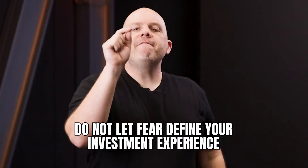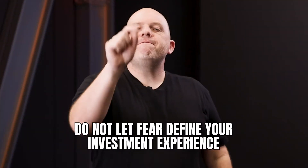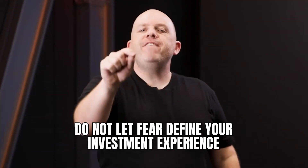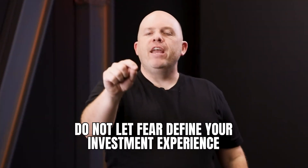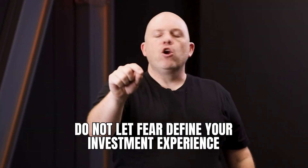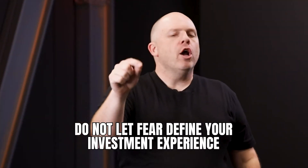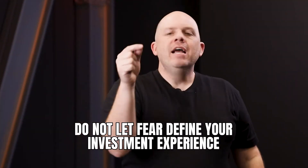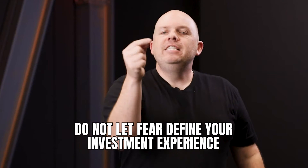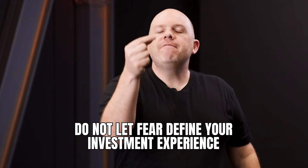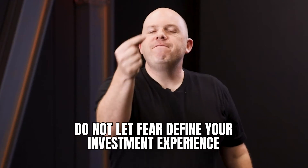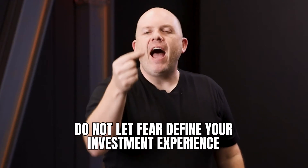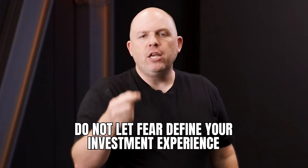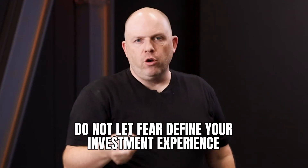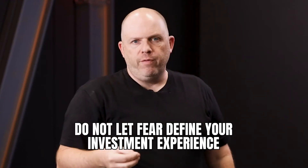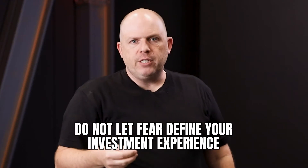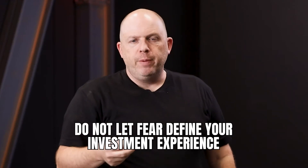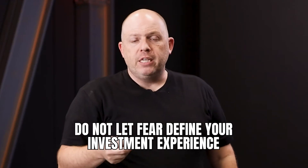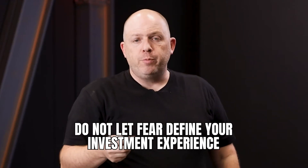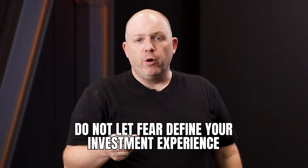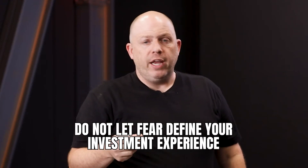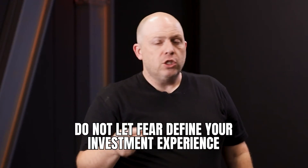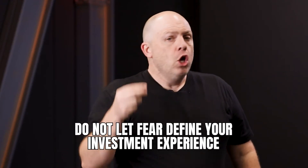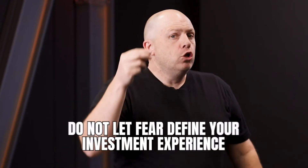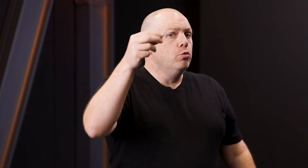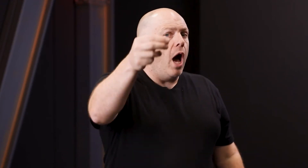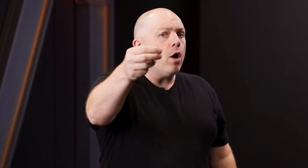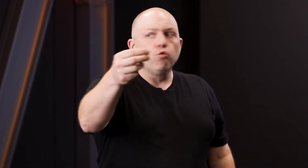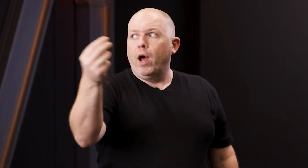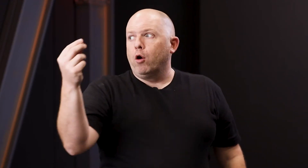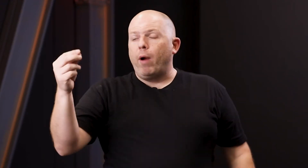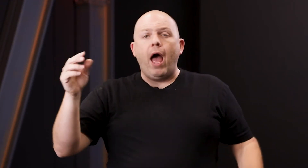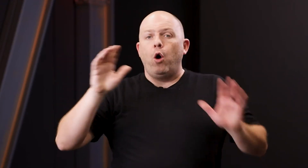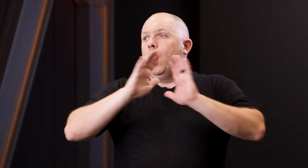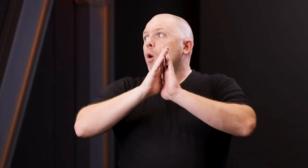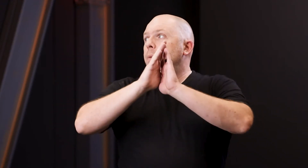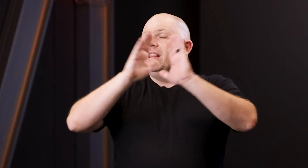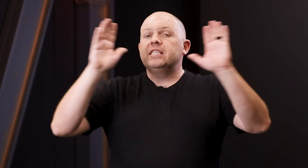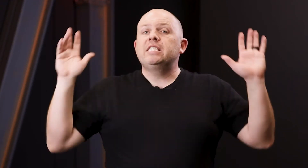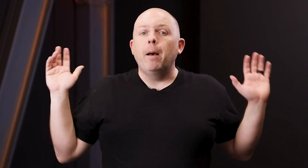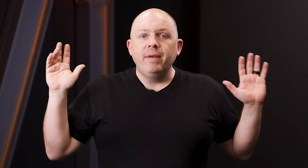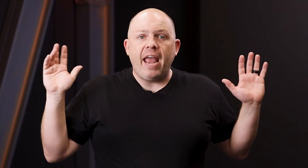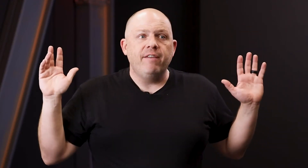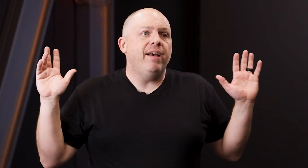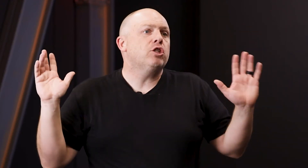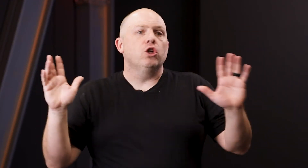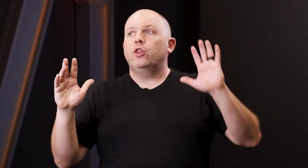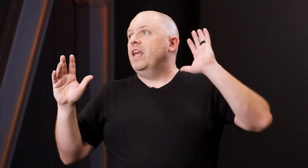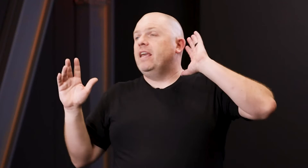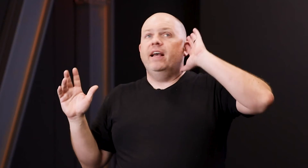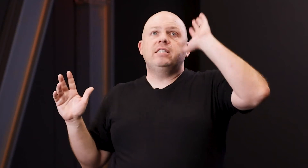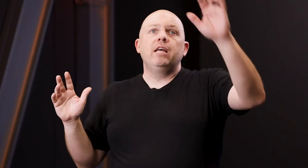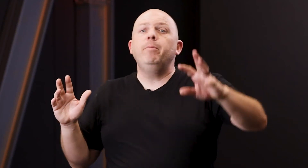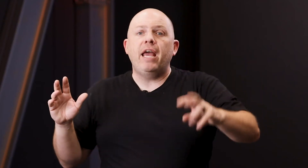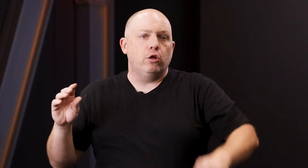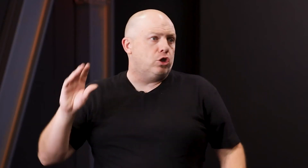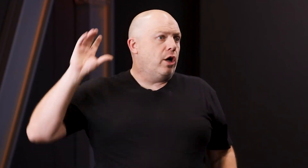fear define your investment experience. Do not run around being the someday investor thinking that someday you'll start,